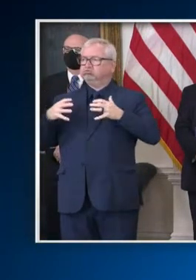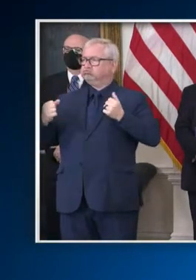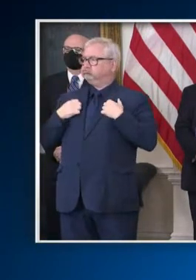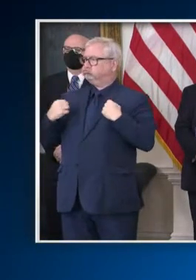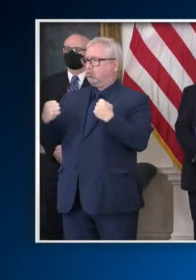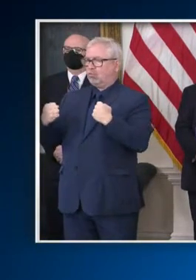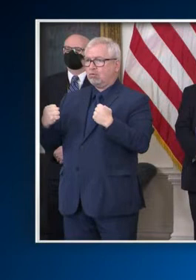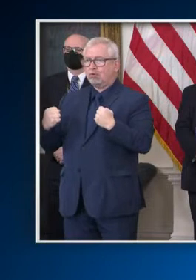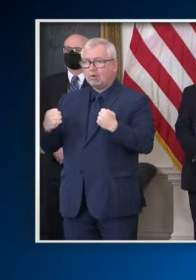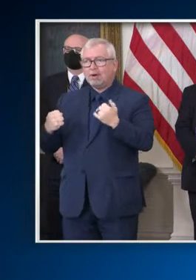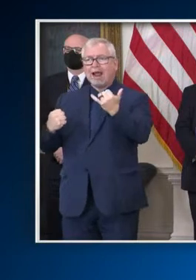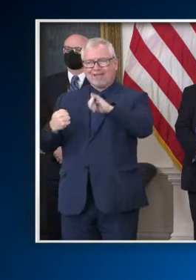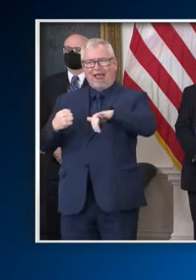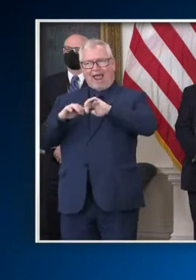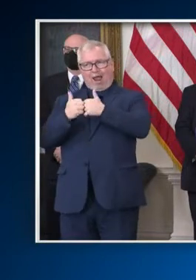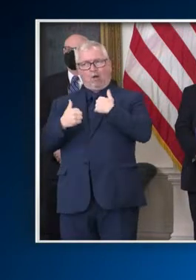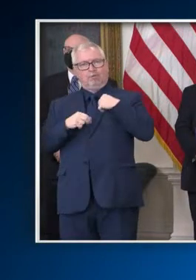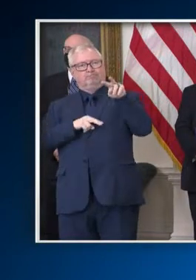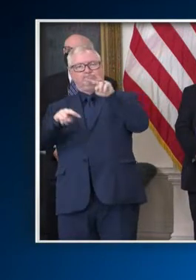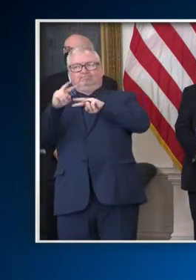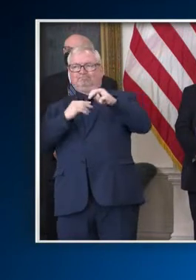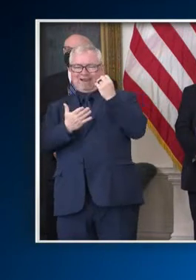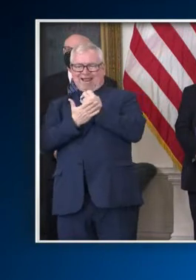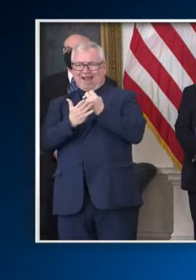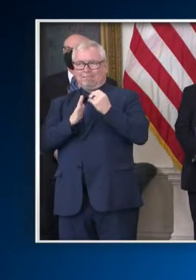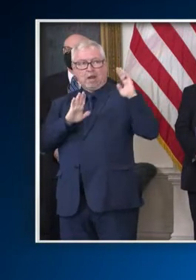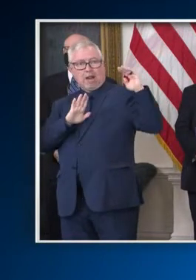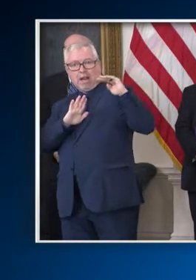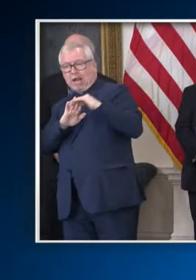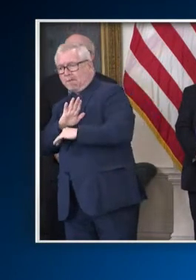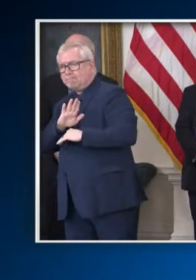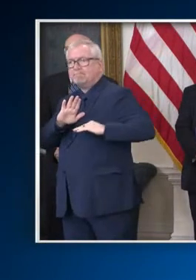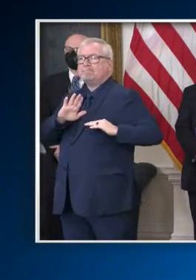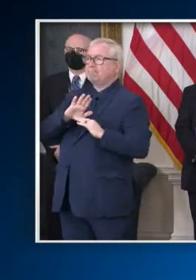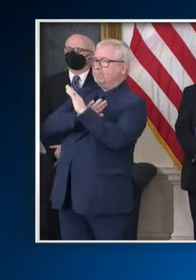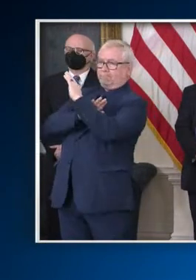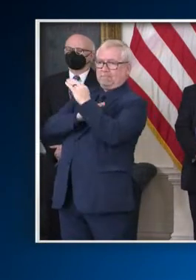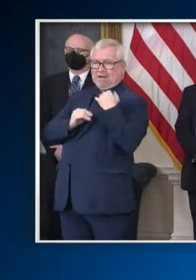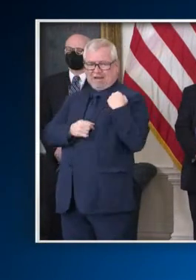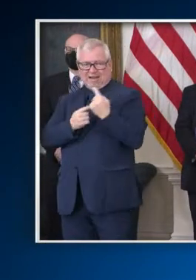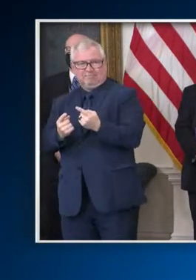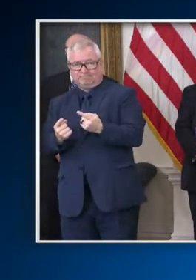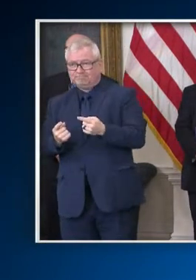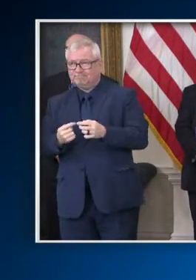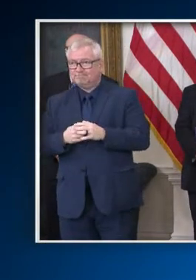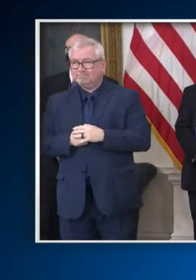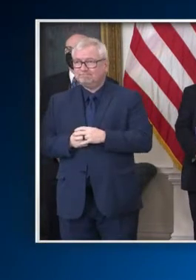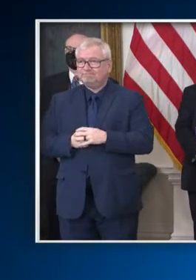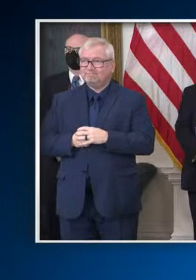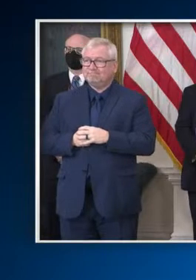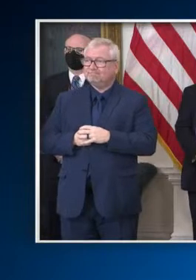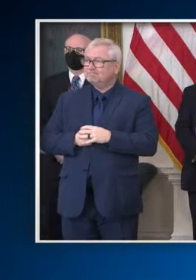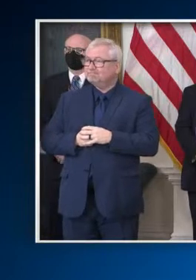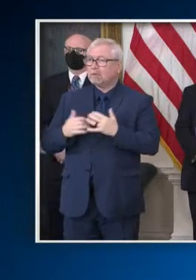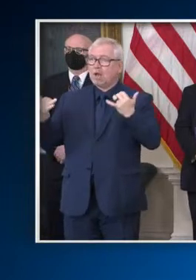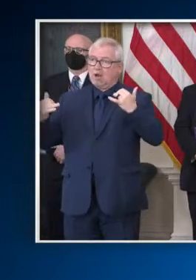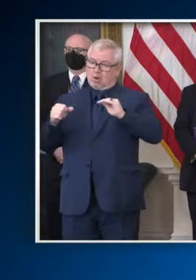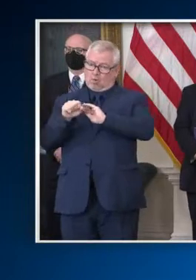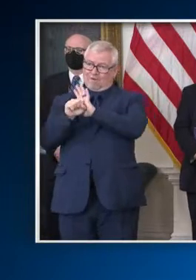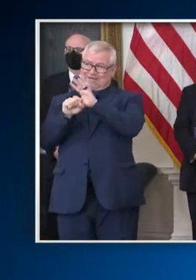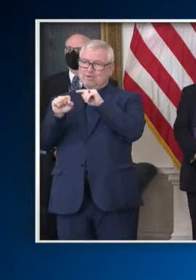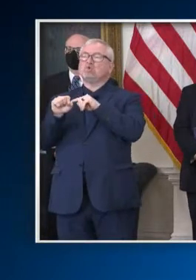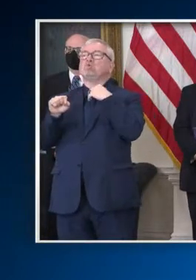economic turnaround in America. When the global pandemic struck two years ago, we